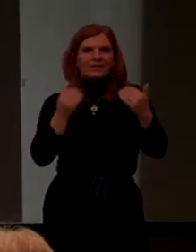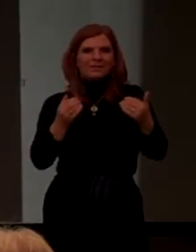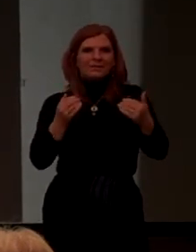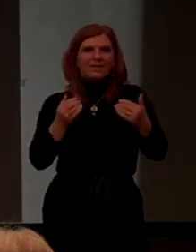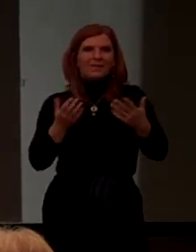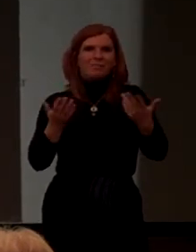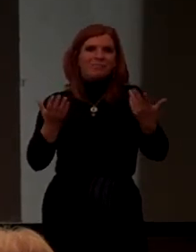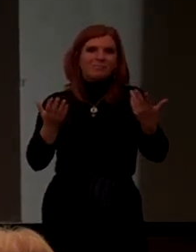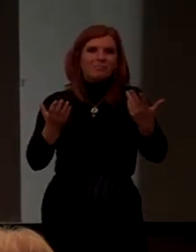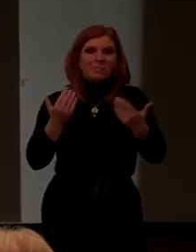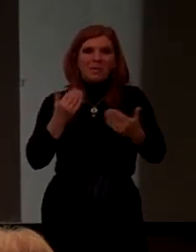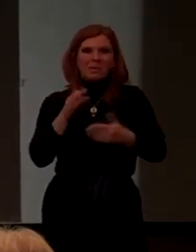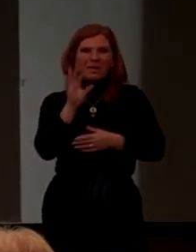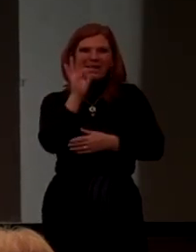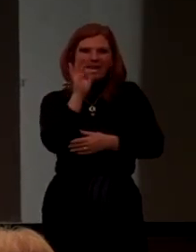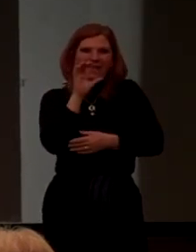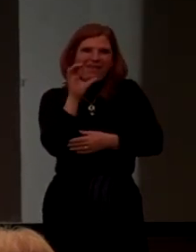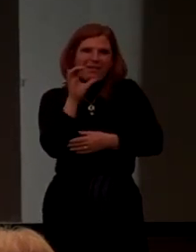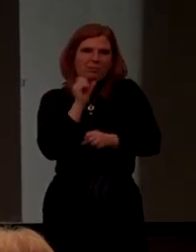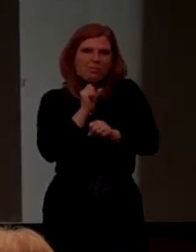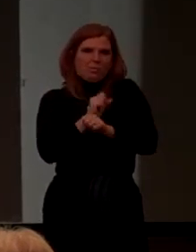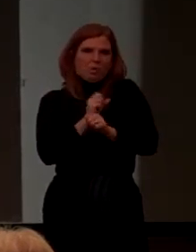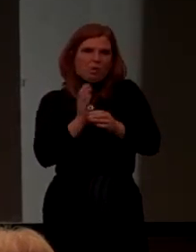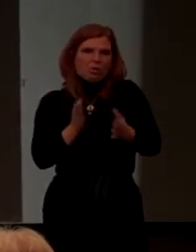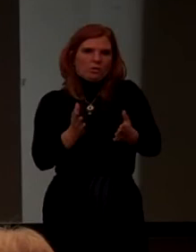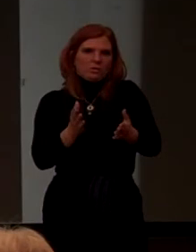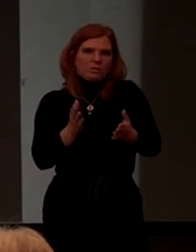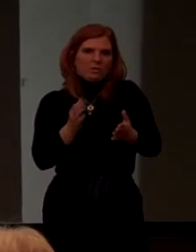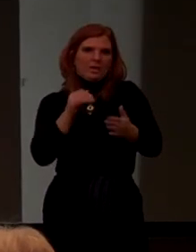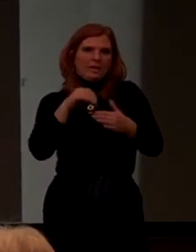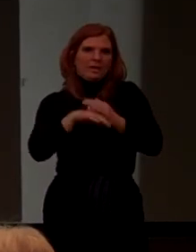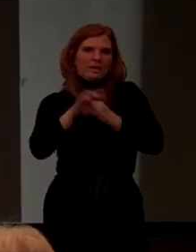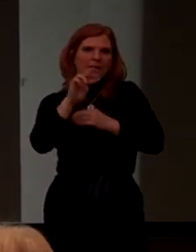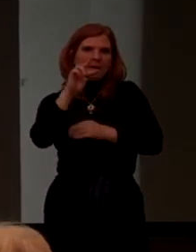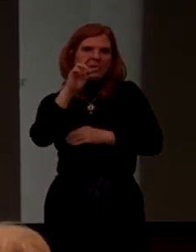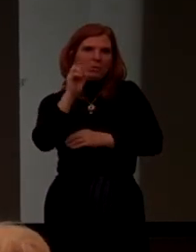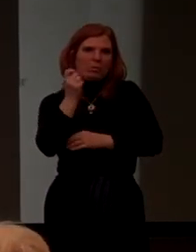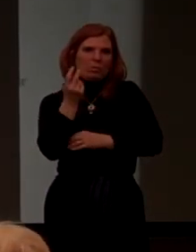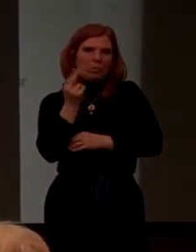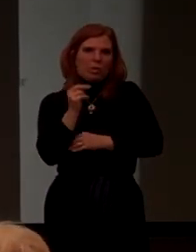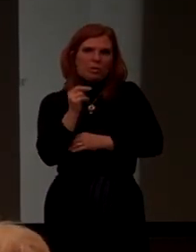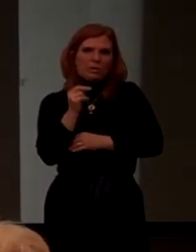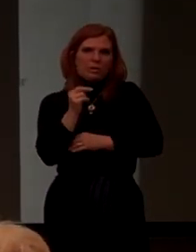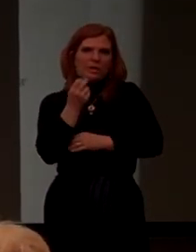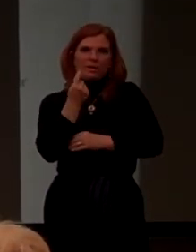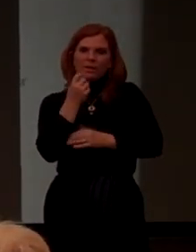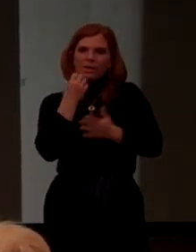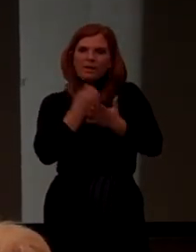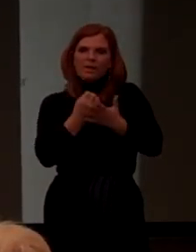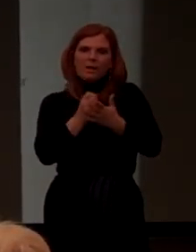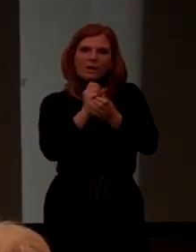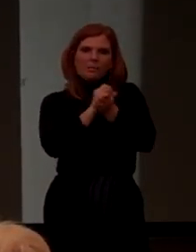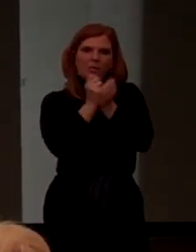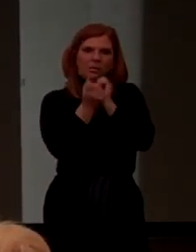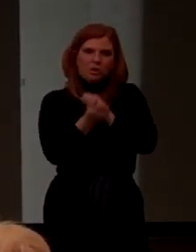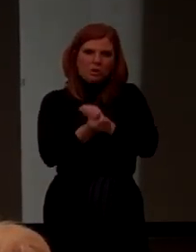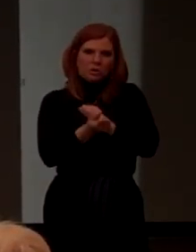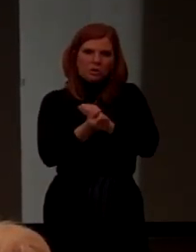probably not even 900 workers in Weirdon. The economy changes